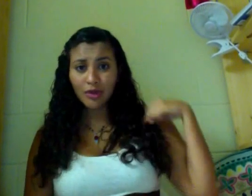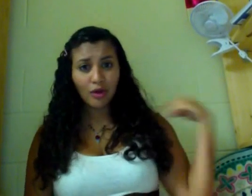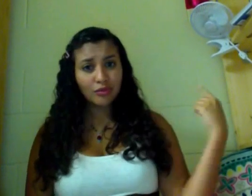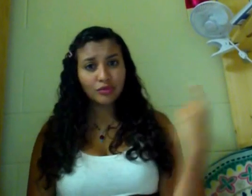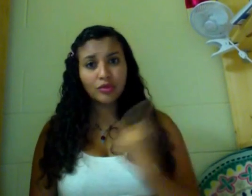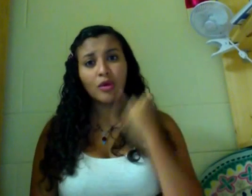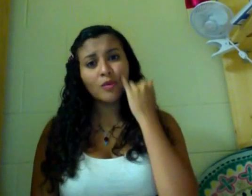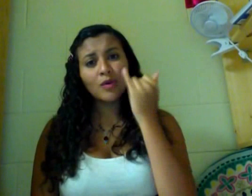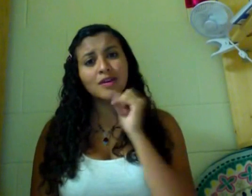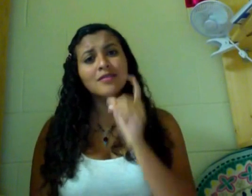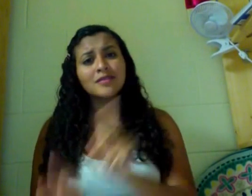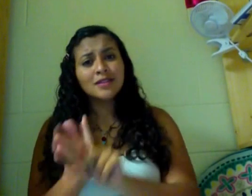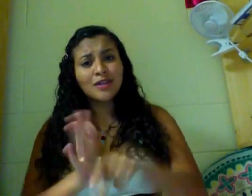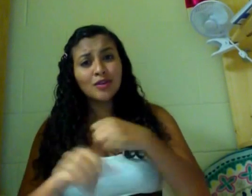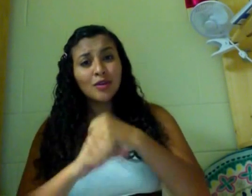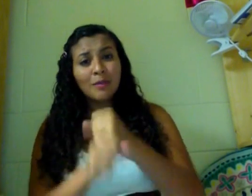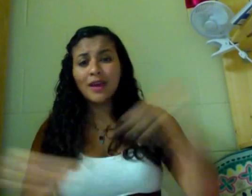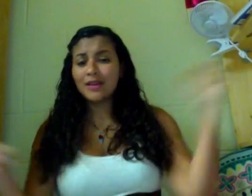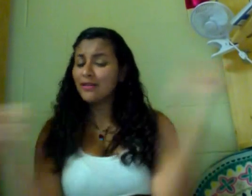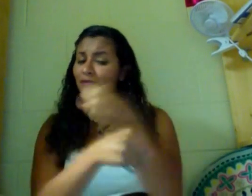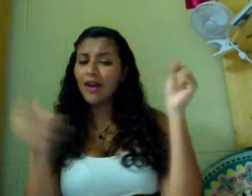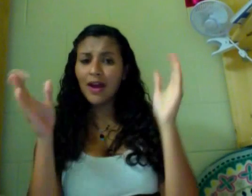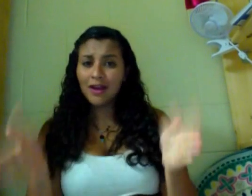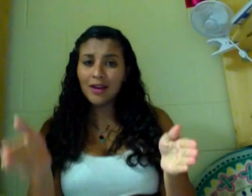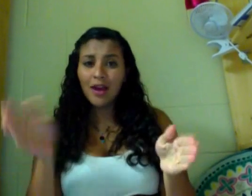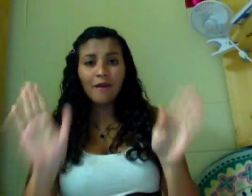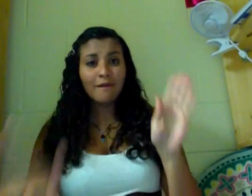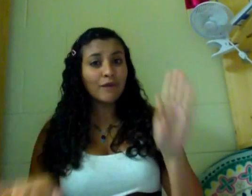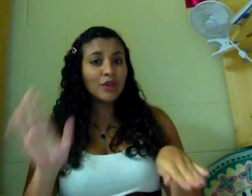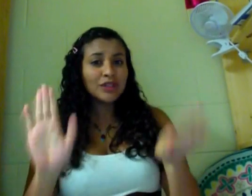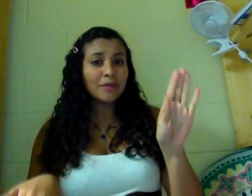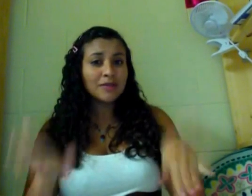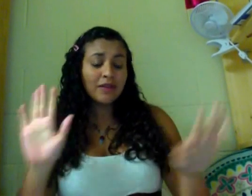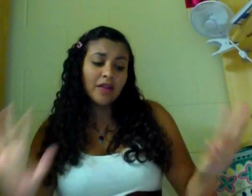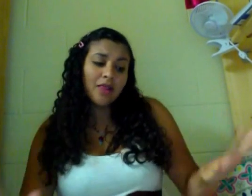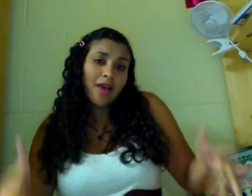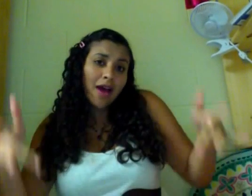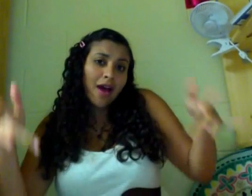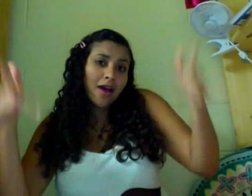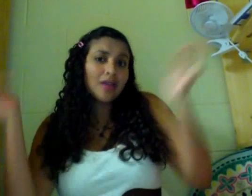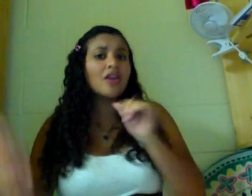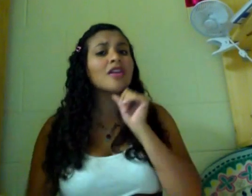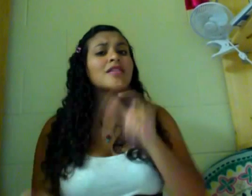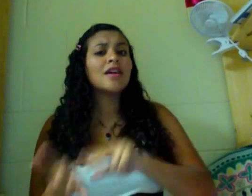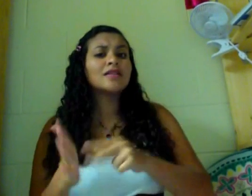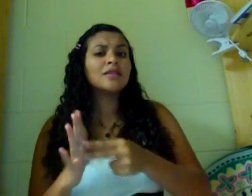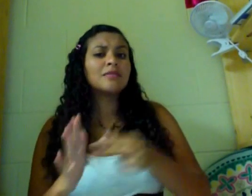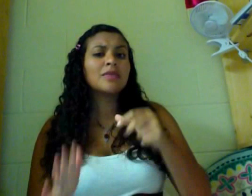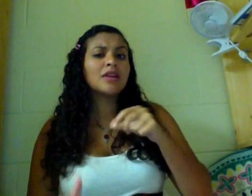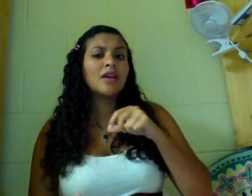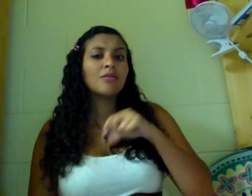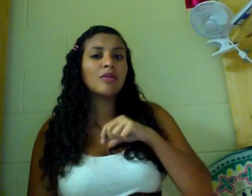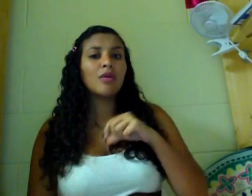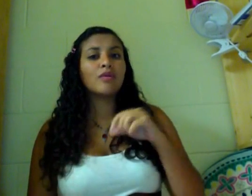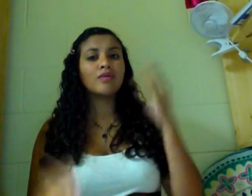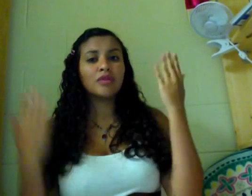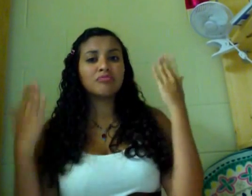alone What doesn't kill you makes you brighter, who's a secret rider Doesn't mean I'm over,